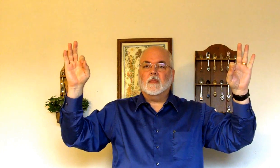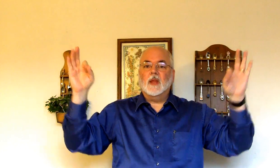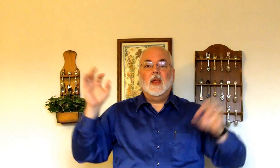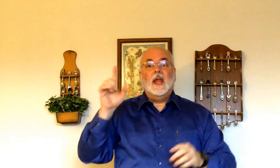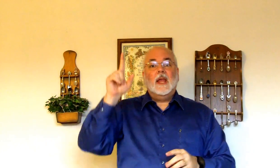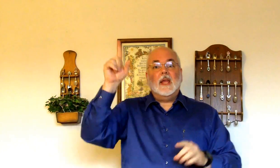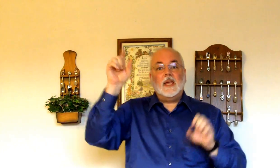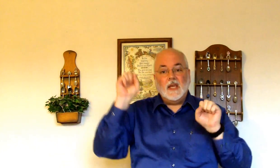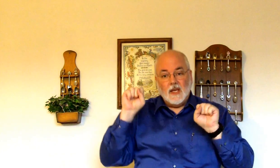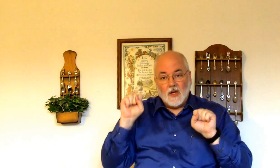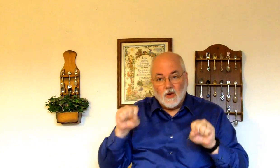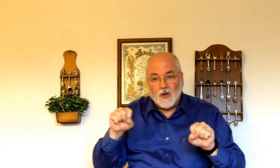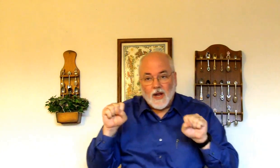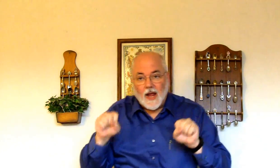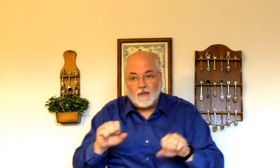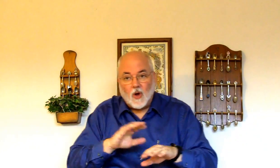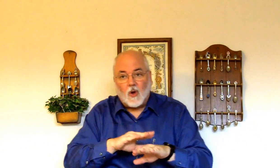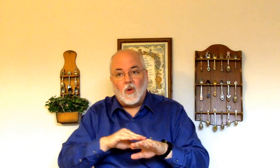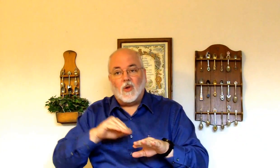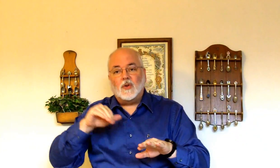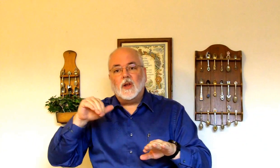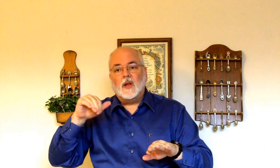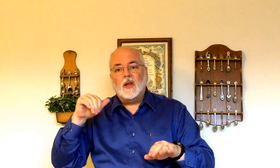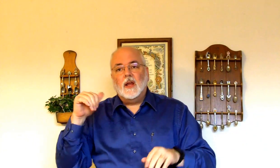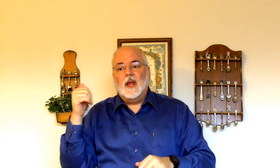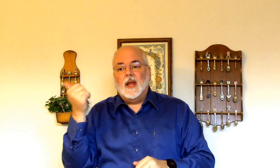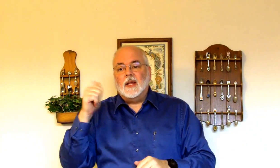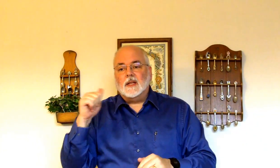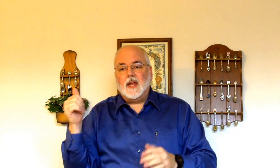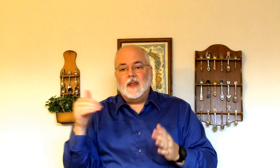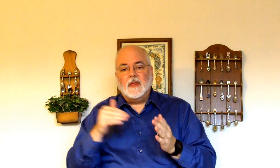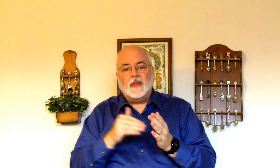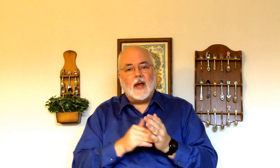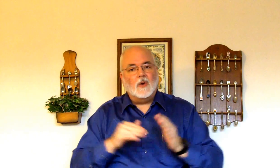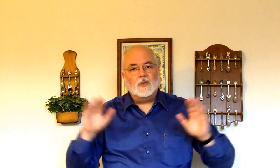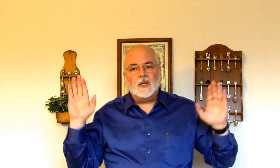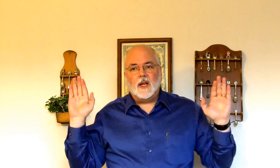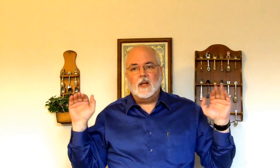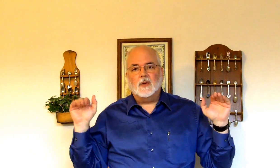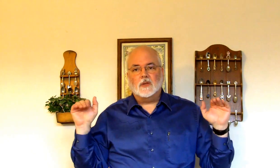He. Could have called. Ten. Thousand. Kills.